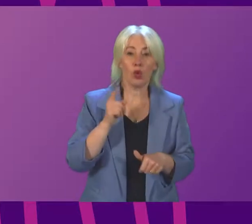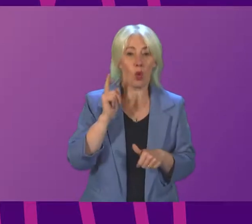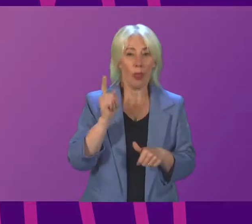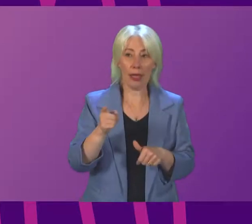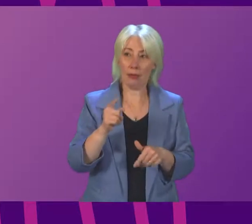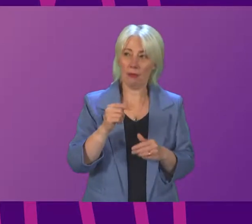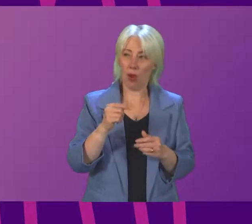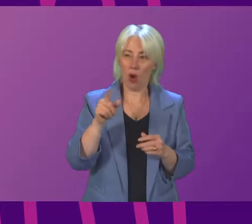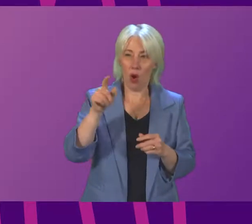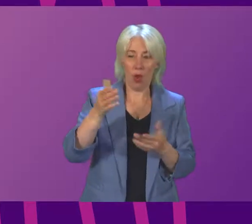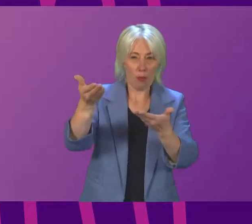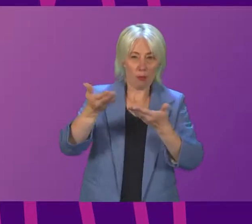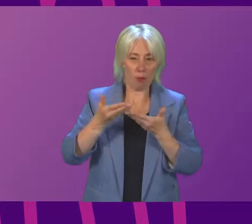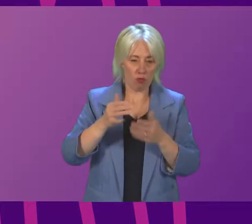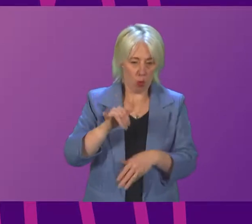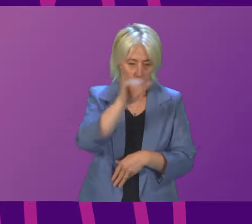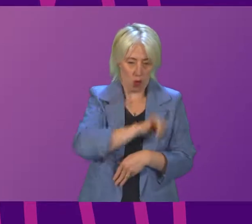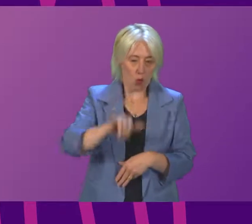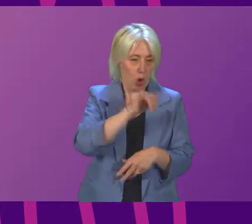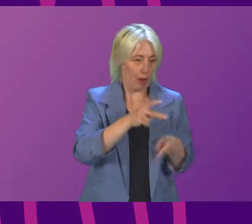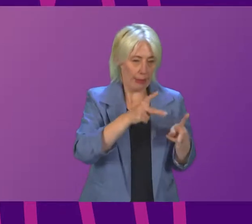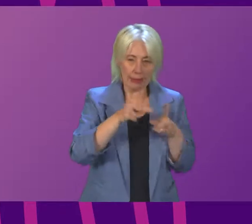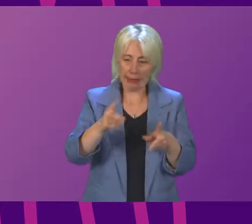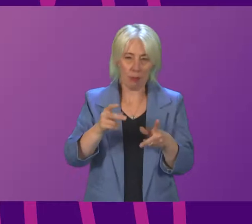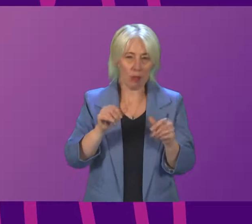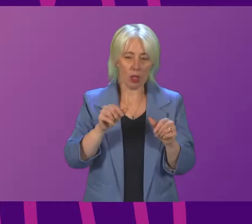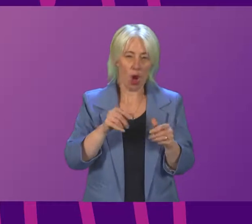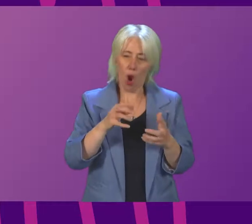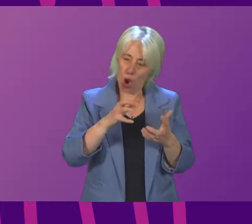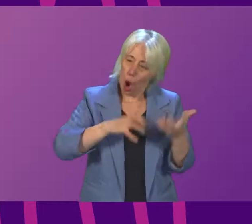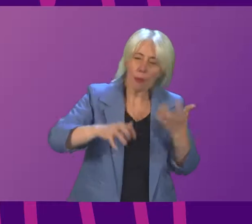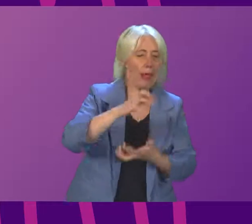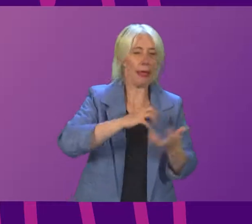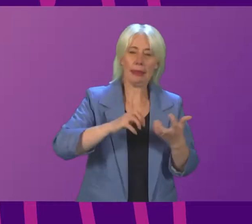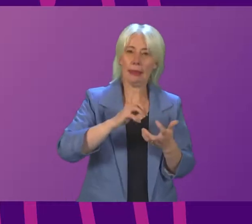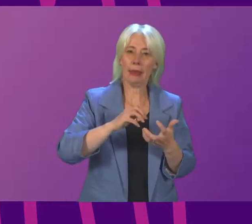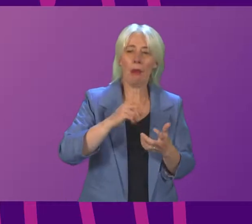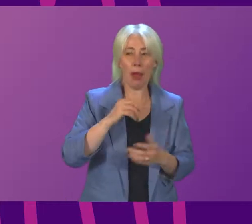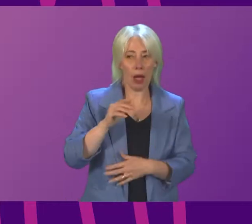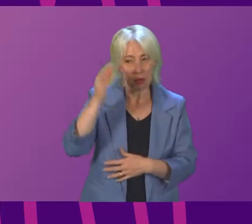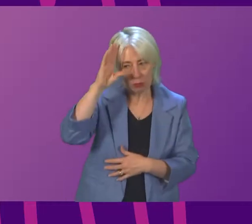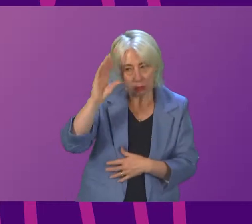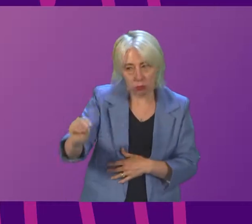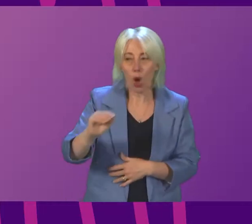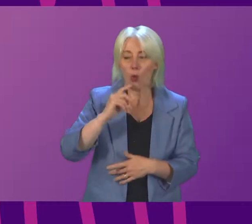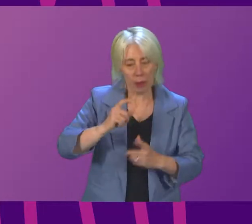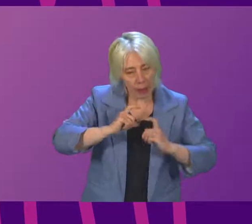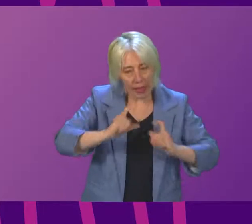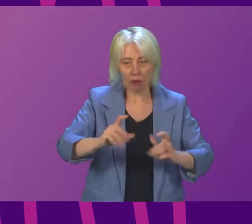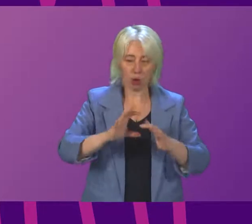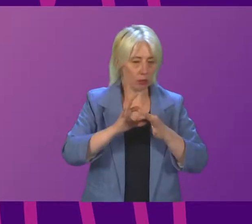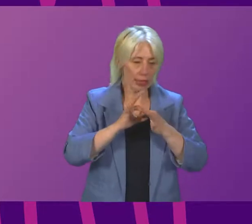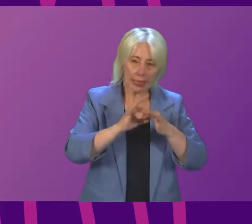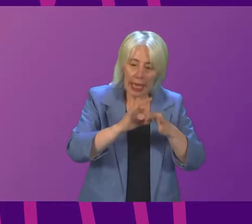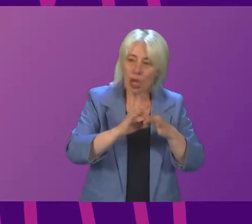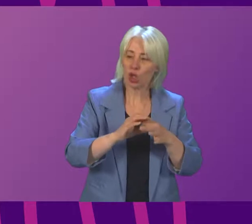in determining which will be the schemes that progress. These are almost complex matters, but I give her the assurance that we will continue to engage in taking forward